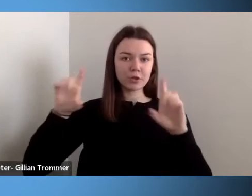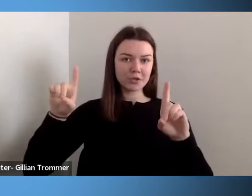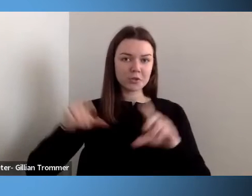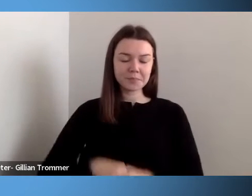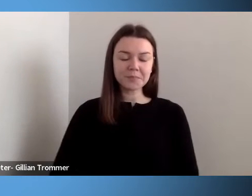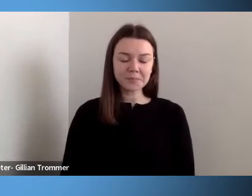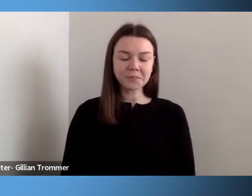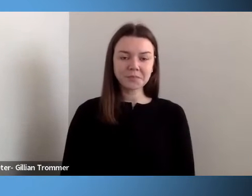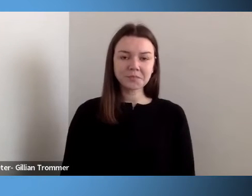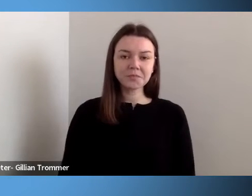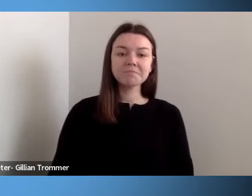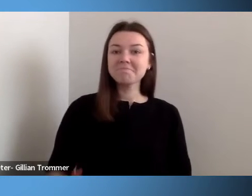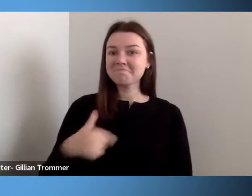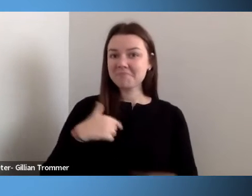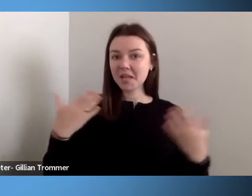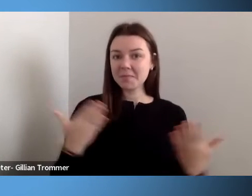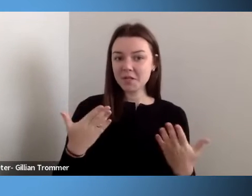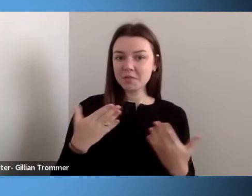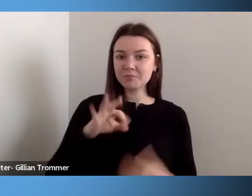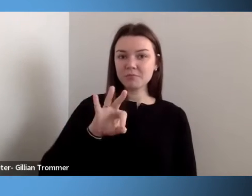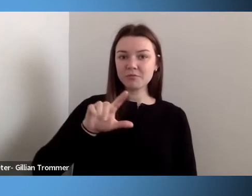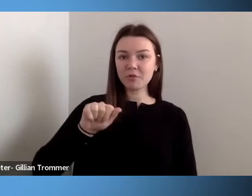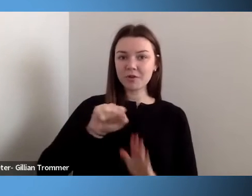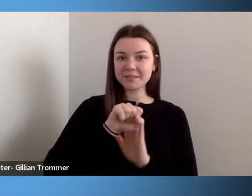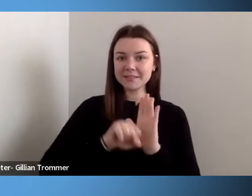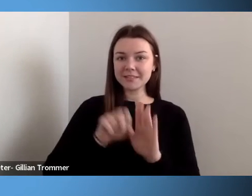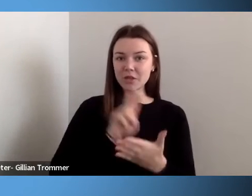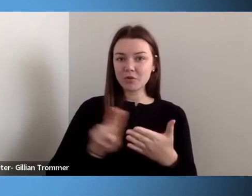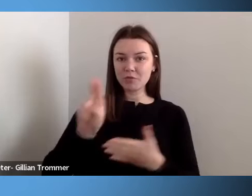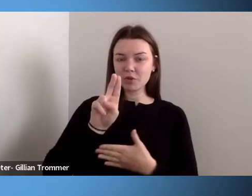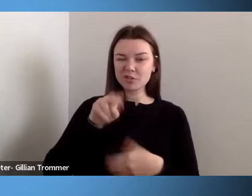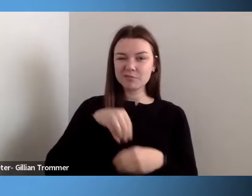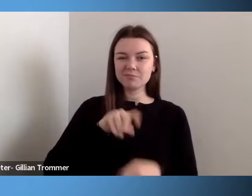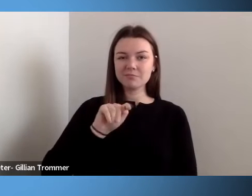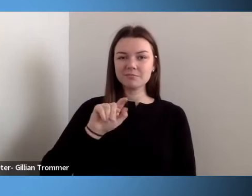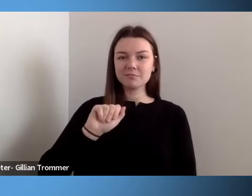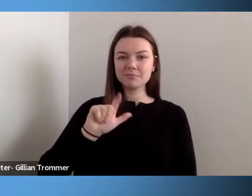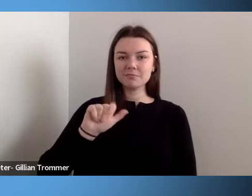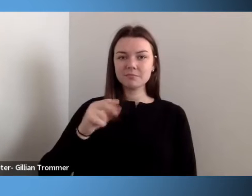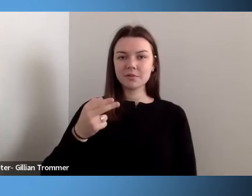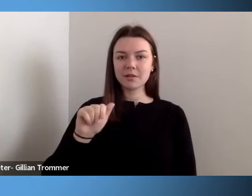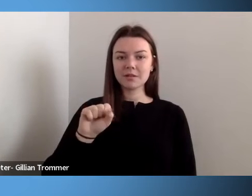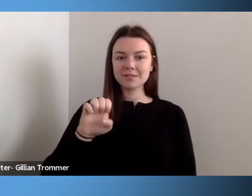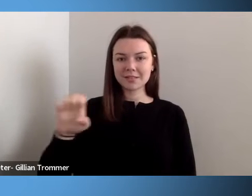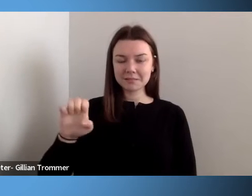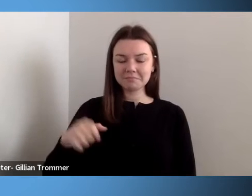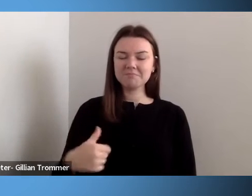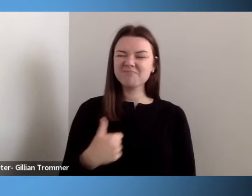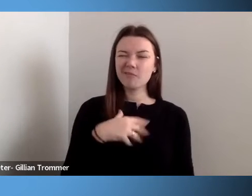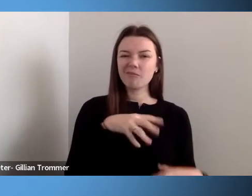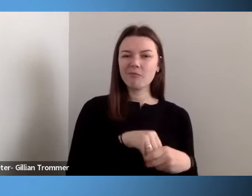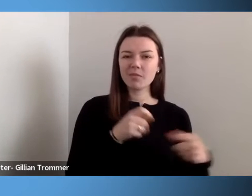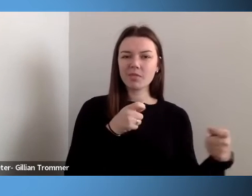to you from Florida State University in Tallahassee. I'm a member of the management department at the